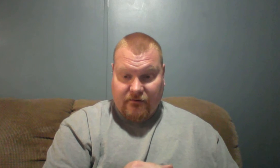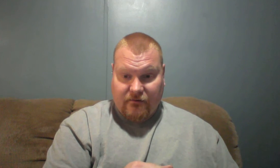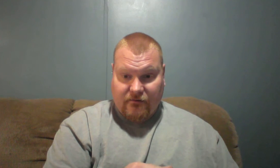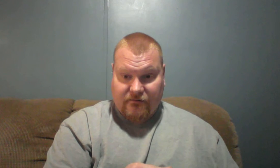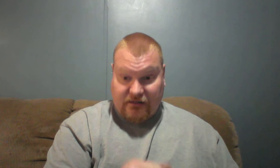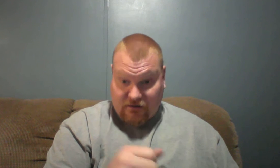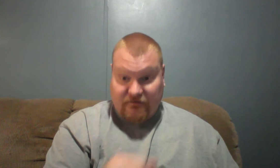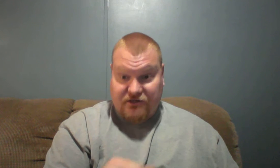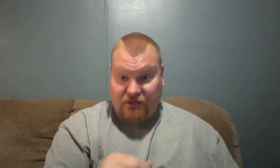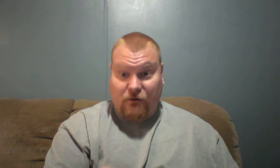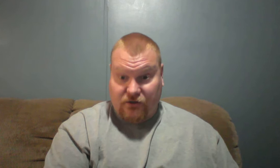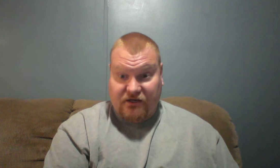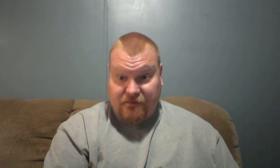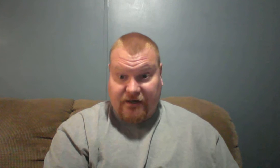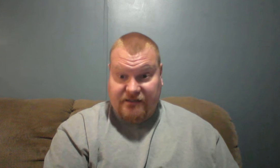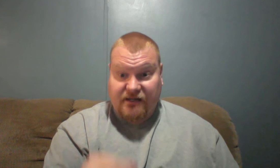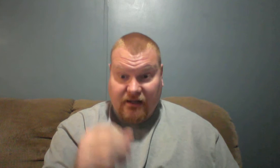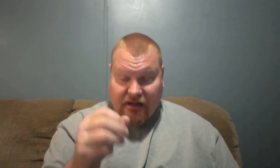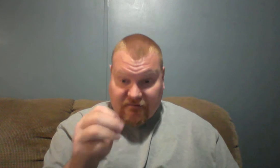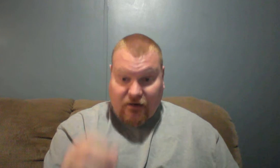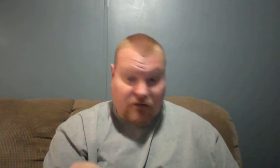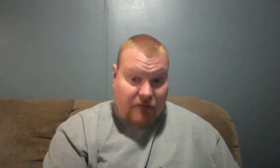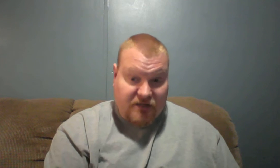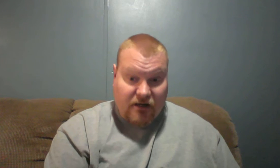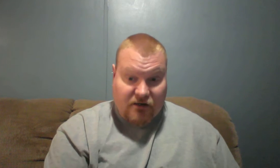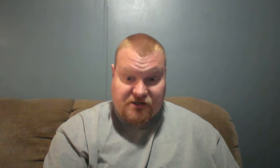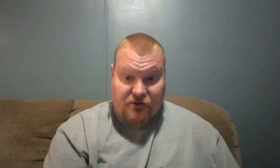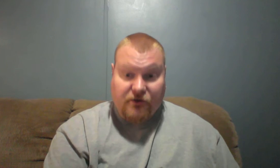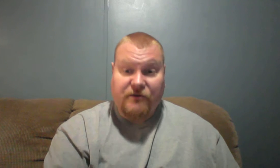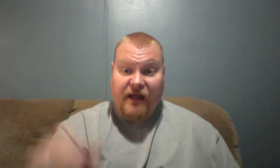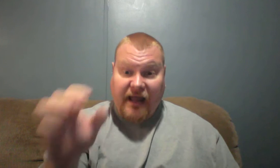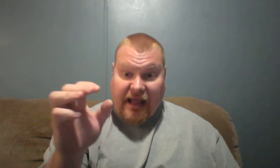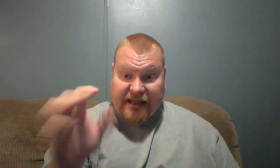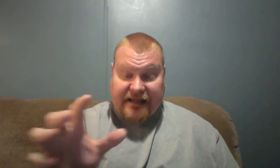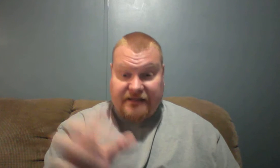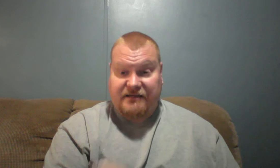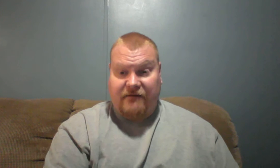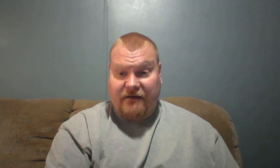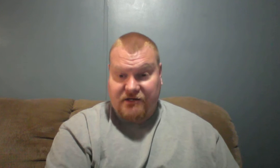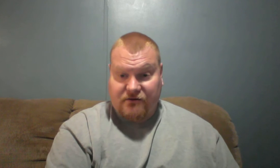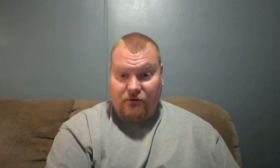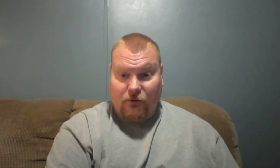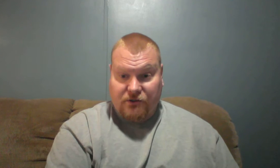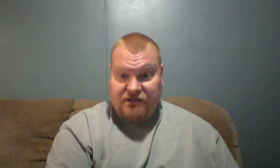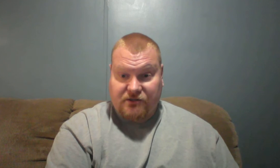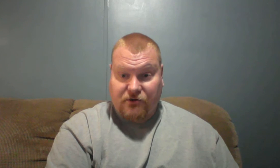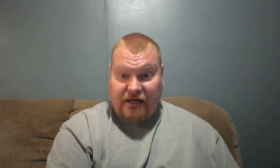that they're eventually going to experience if they don't come to the knowledge of the truth and gain salvation through the Lord Jesus Christ.